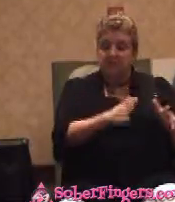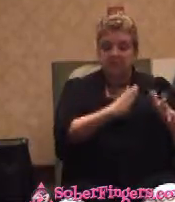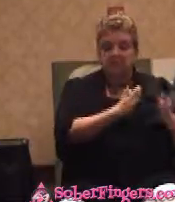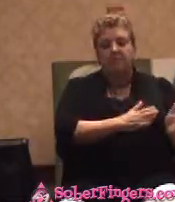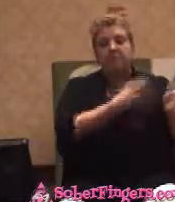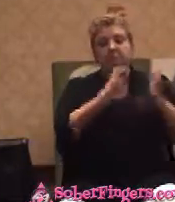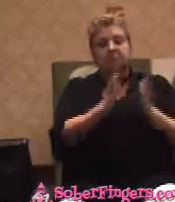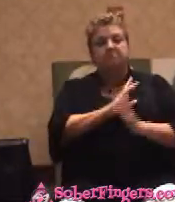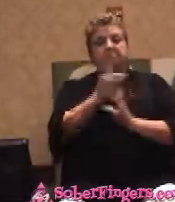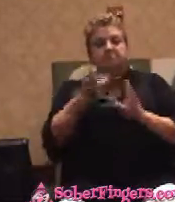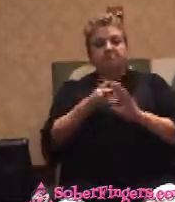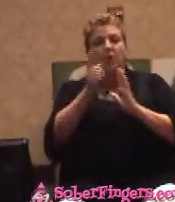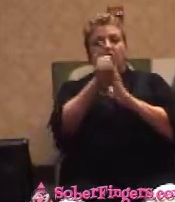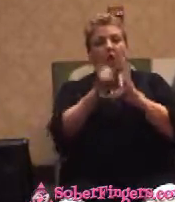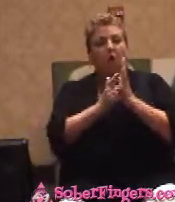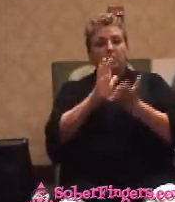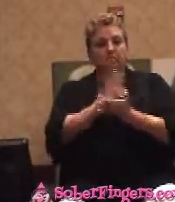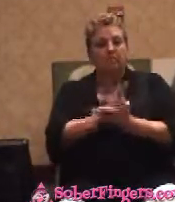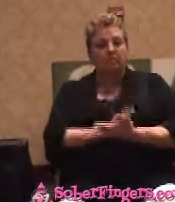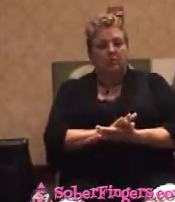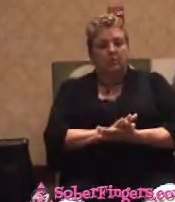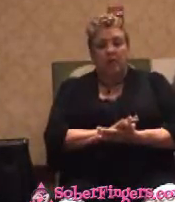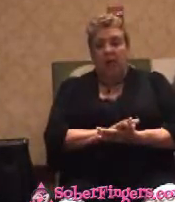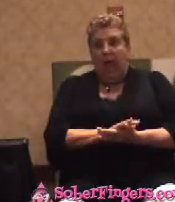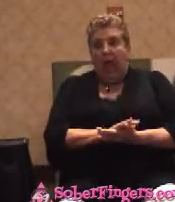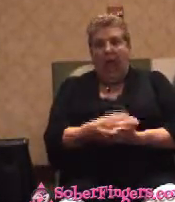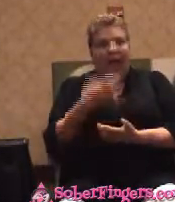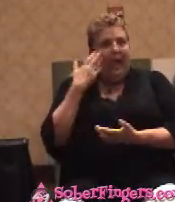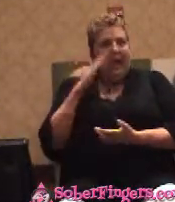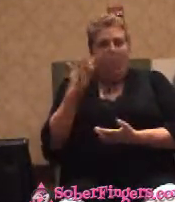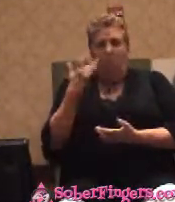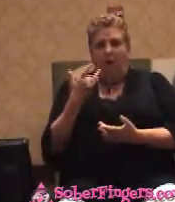I don't actually know why I went to law school except I couldn't find a job.